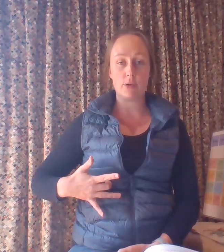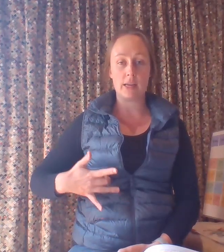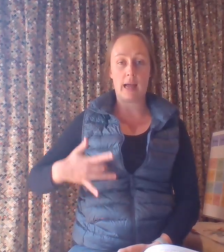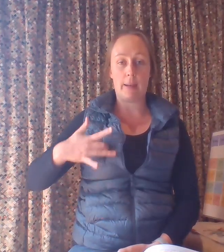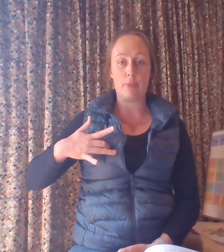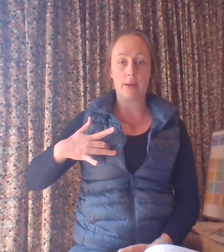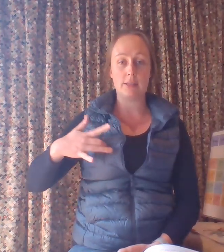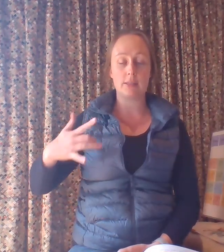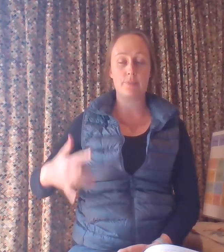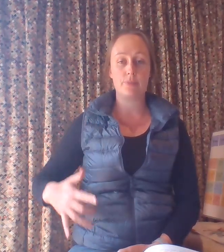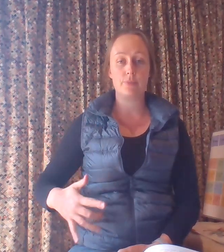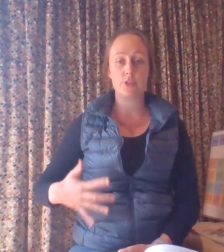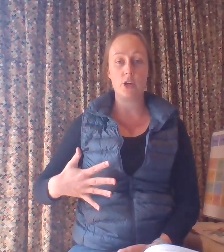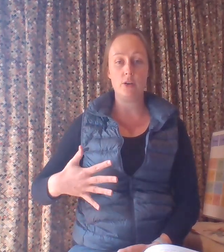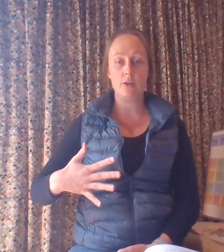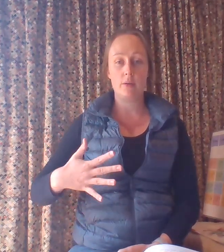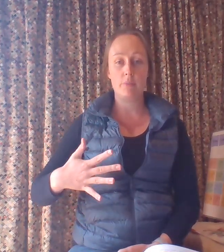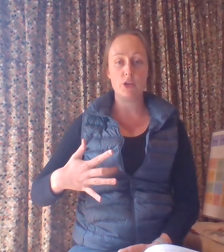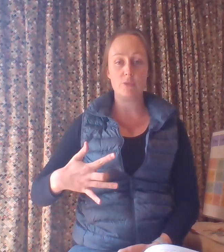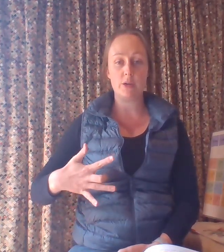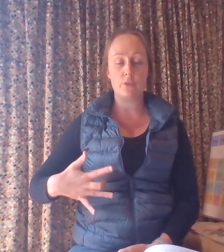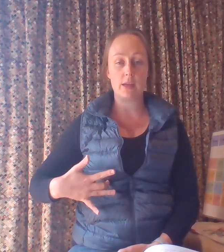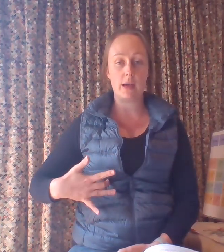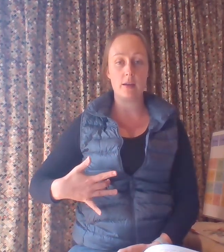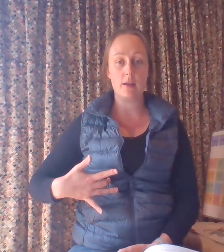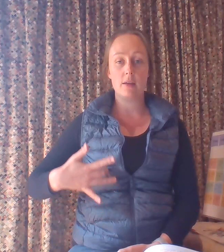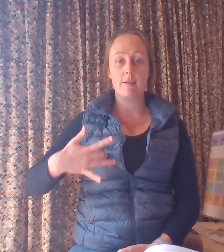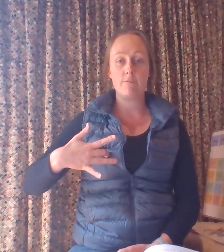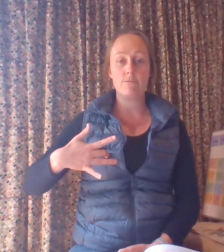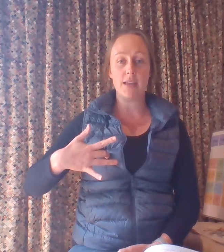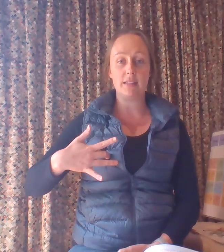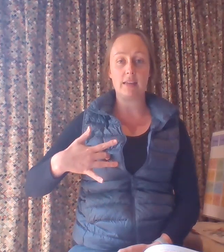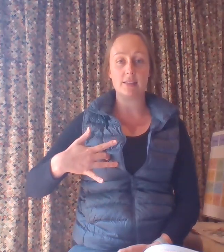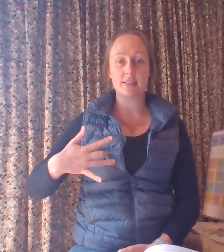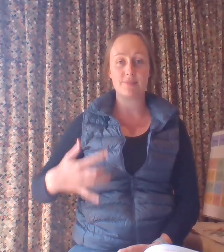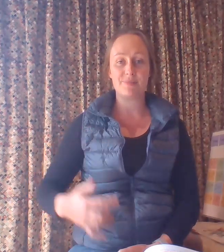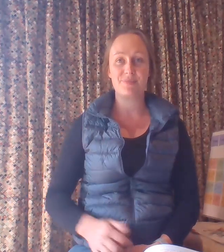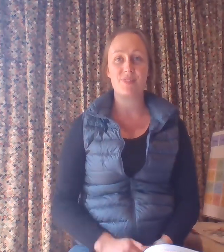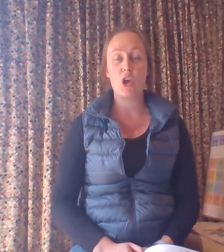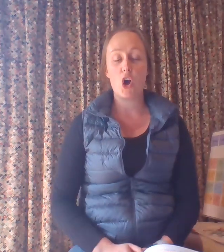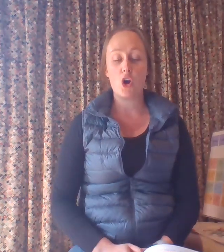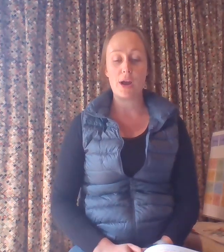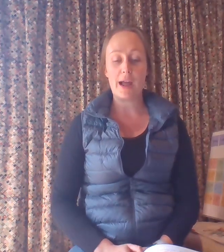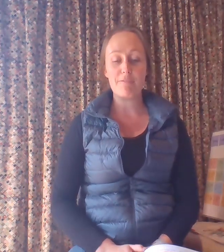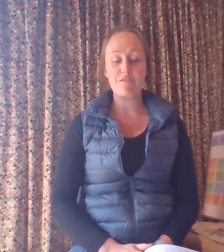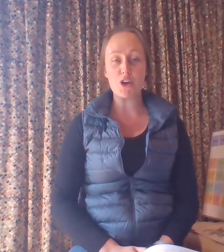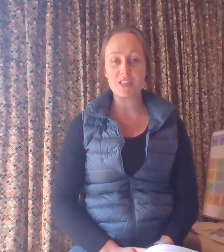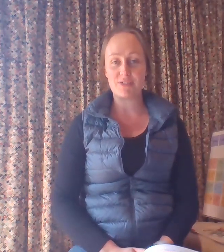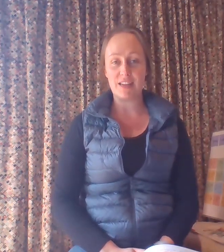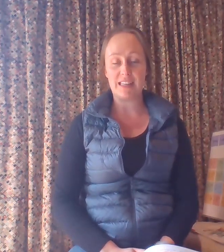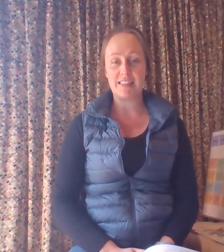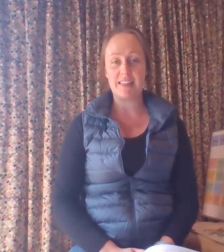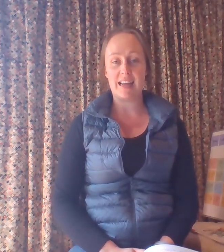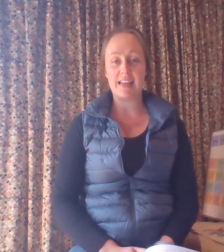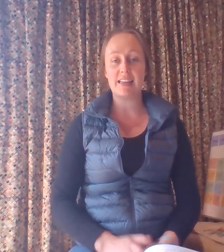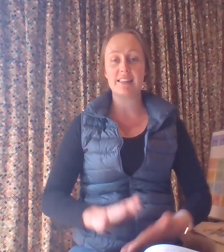bring it up once. So bend your middle finger. Feelings. Alright, our first feeling today is